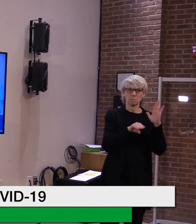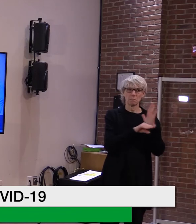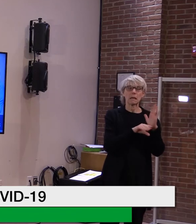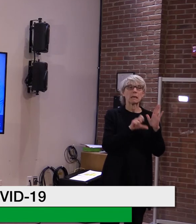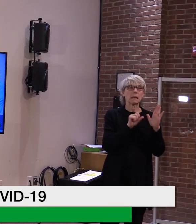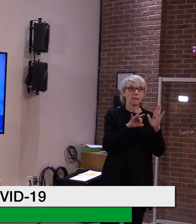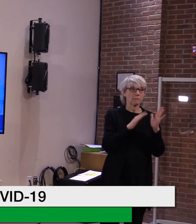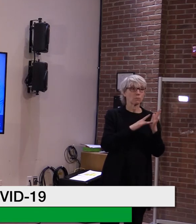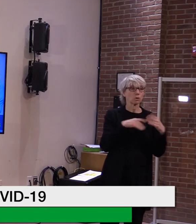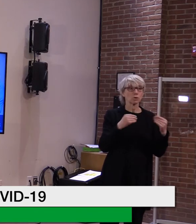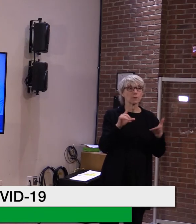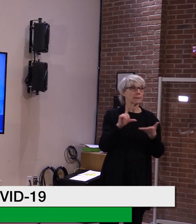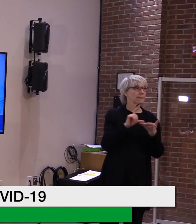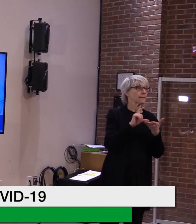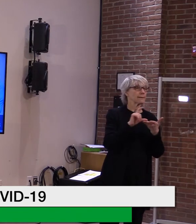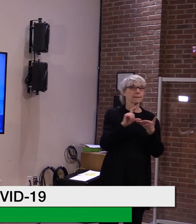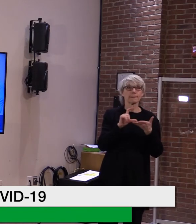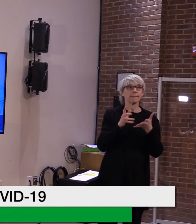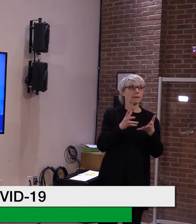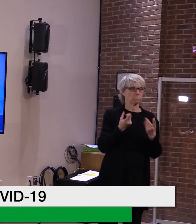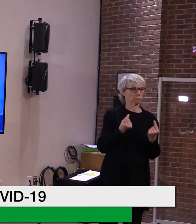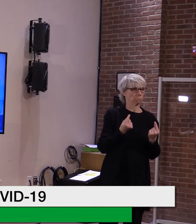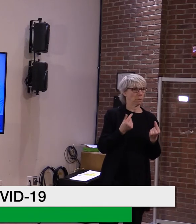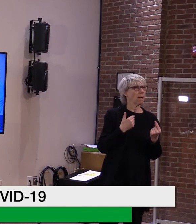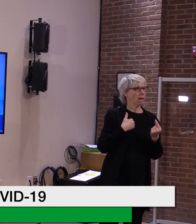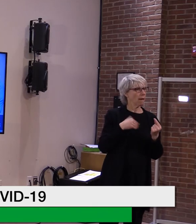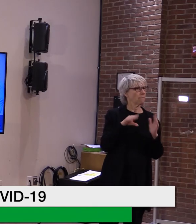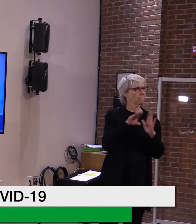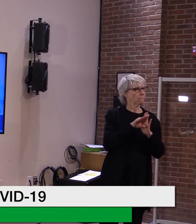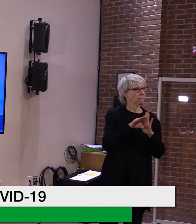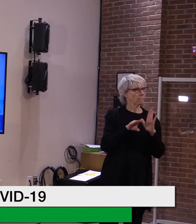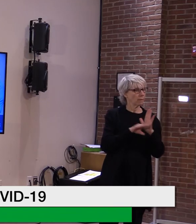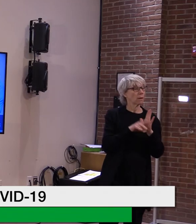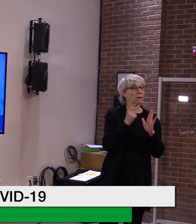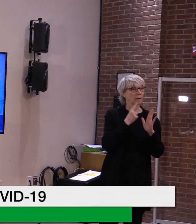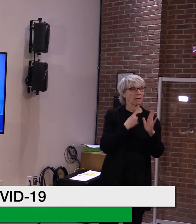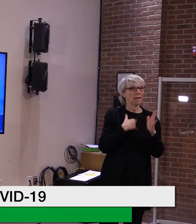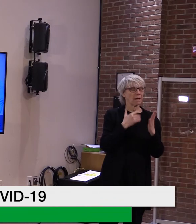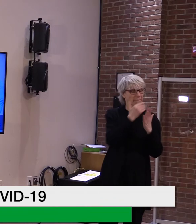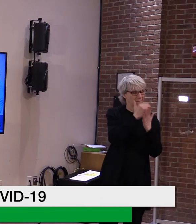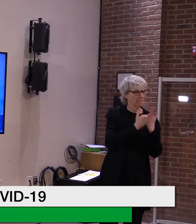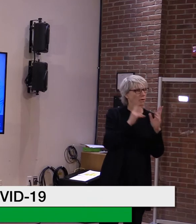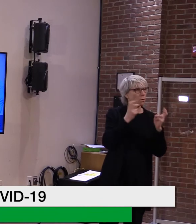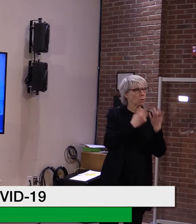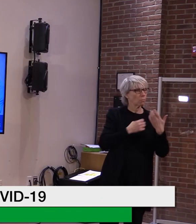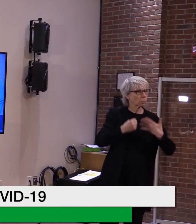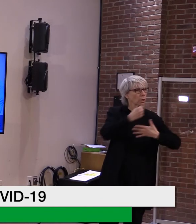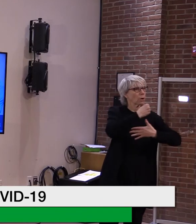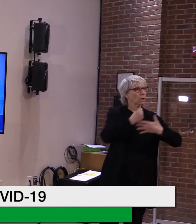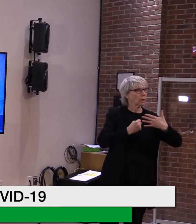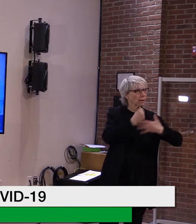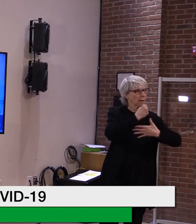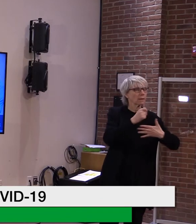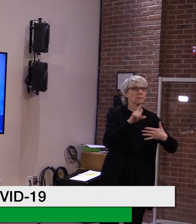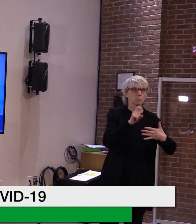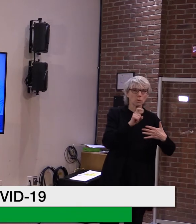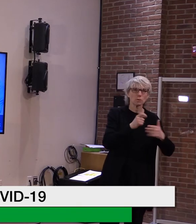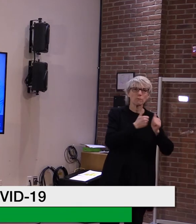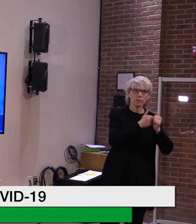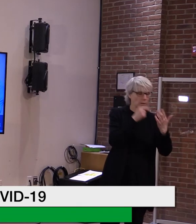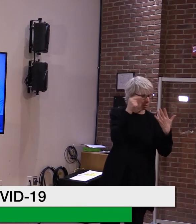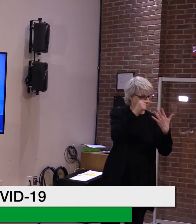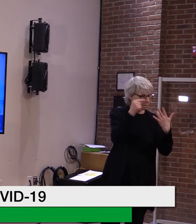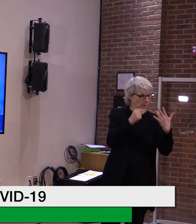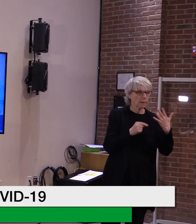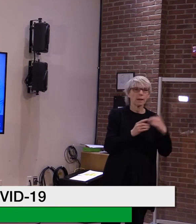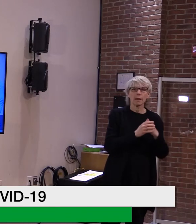dosage at the end of the day. And there is a priority list that you're, um, supposed to be following. And that